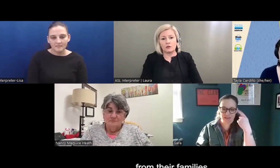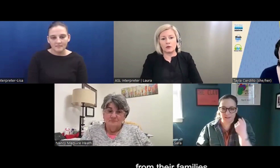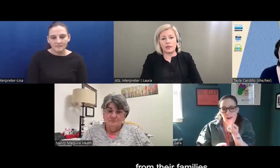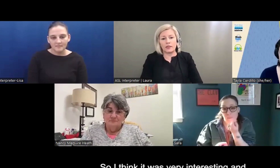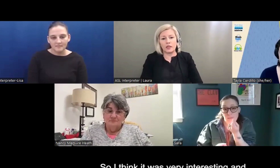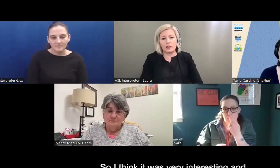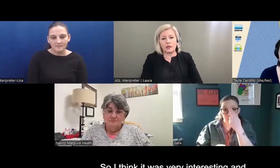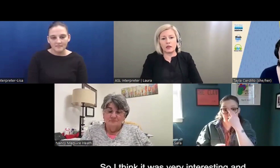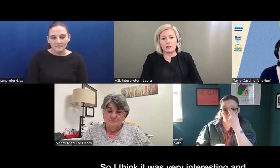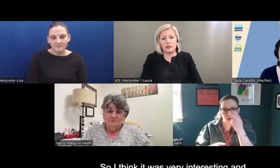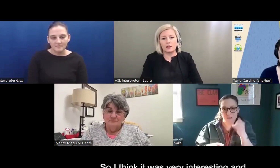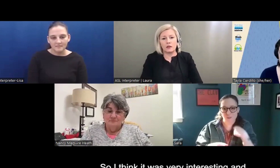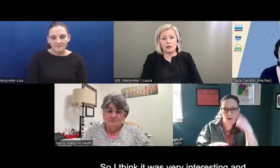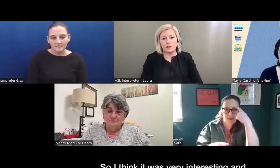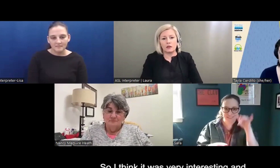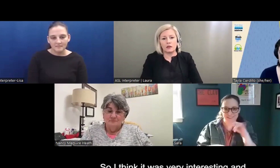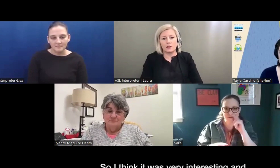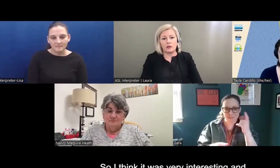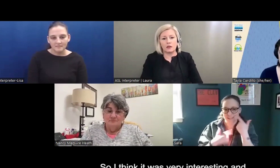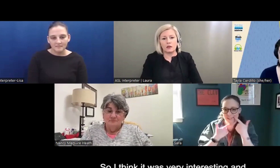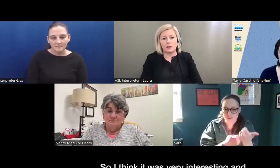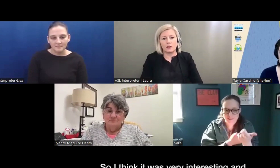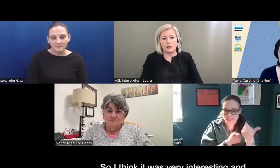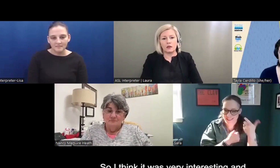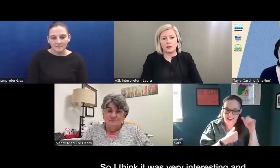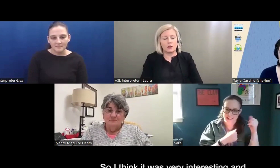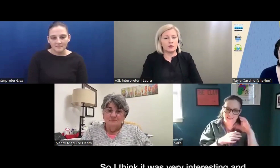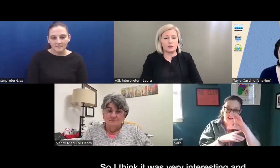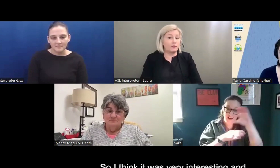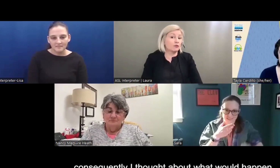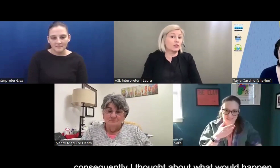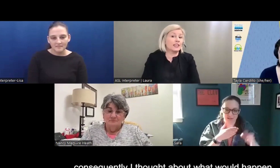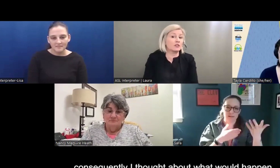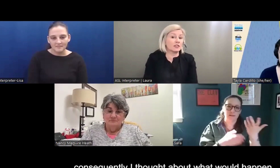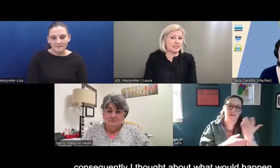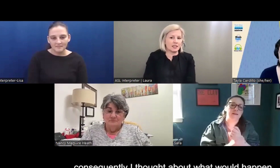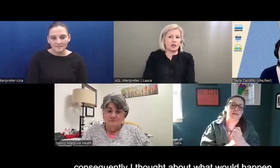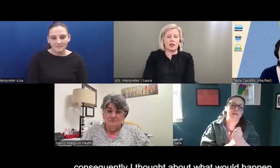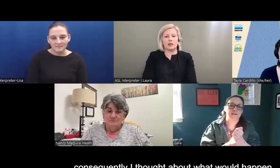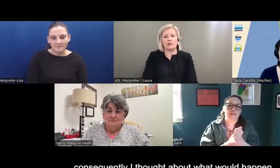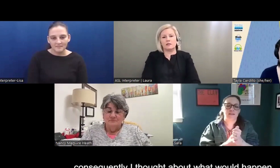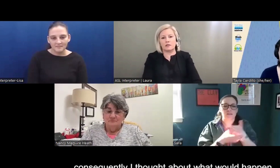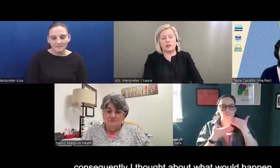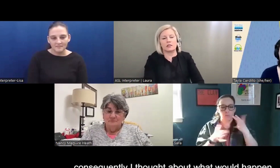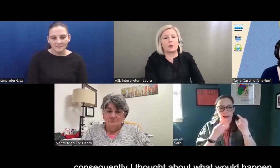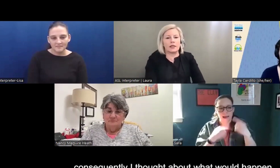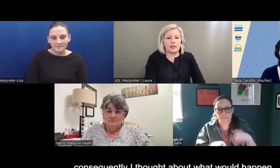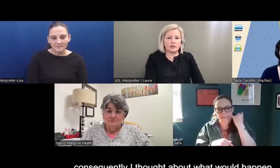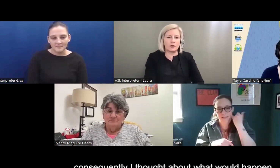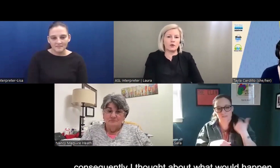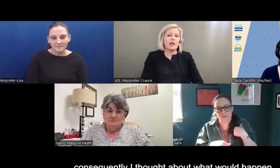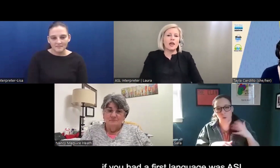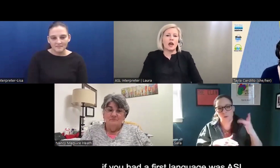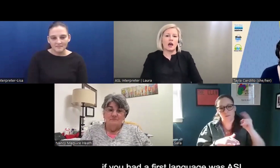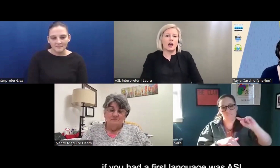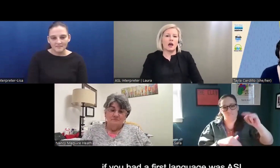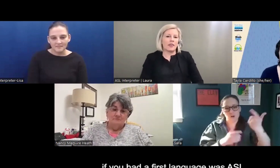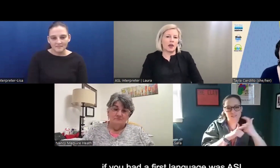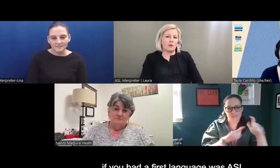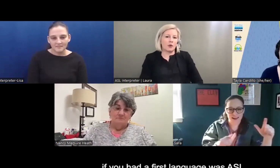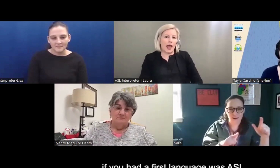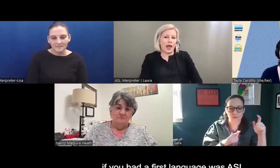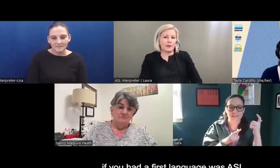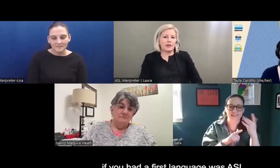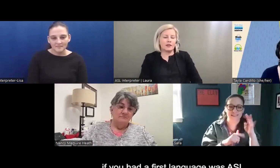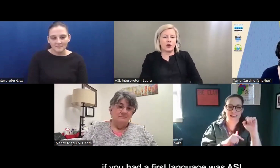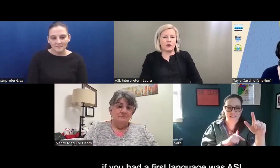So I think it was really interesting and consequently. So, um, I